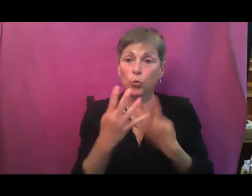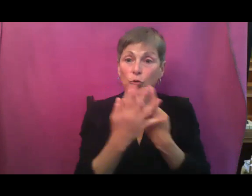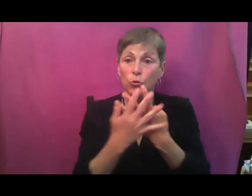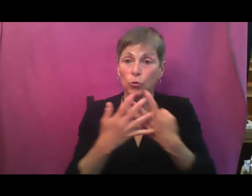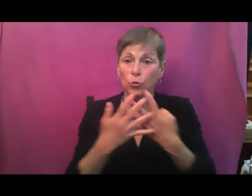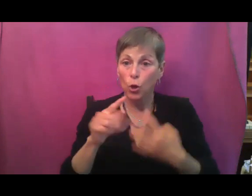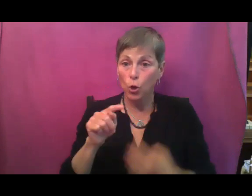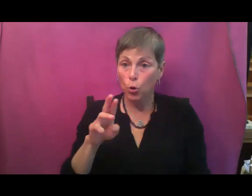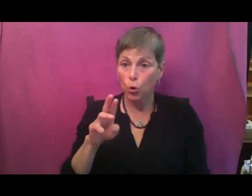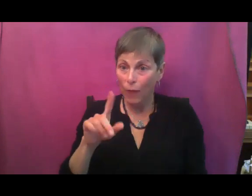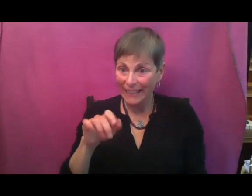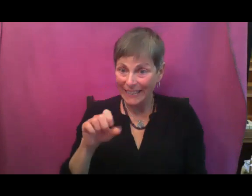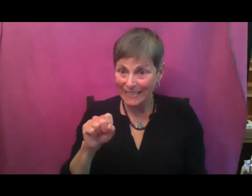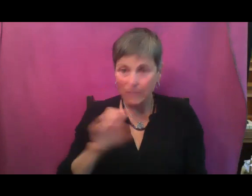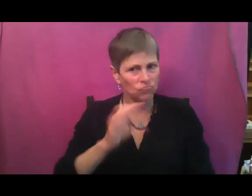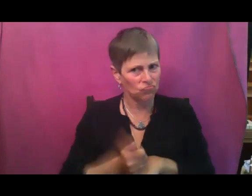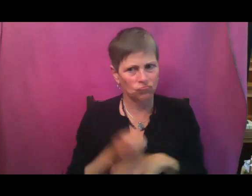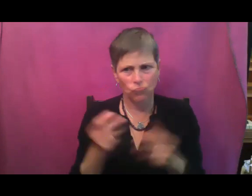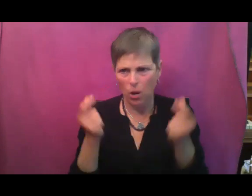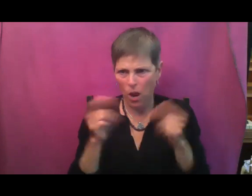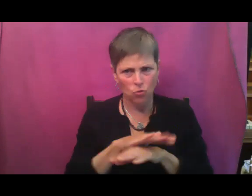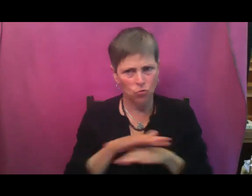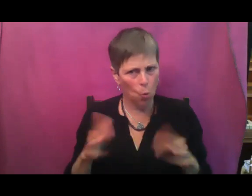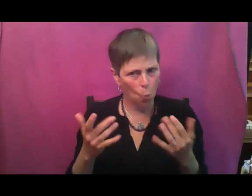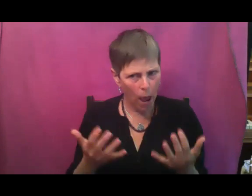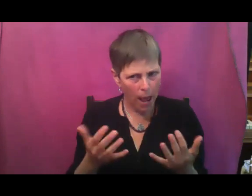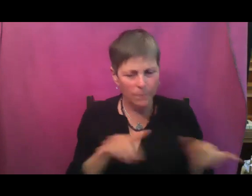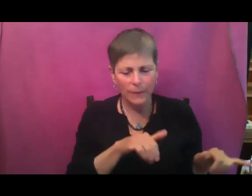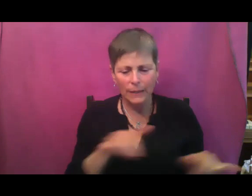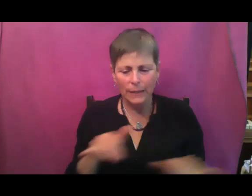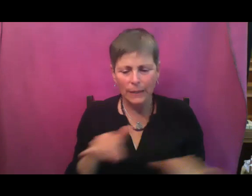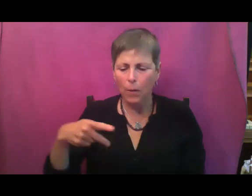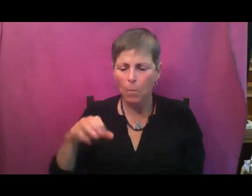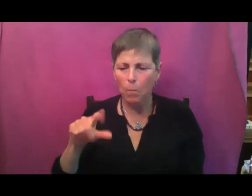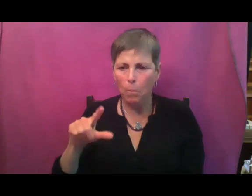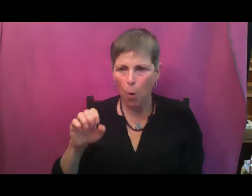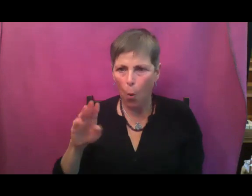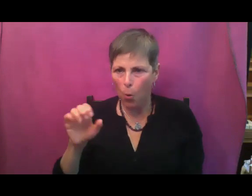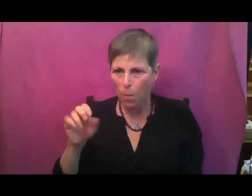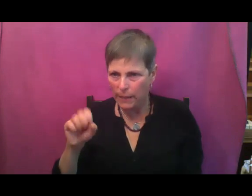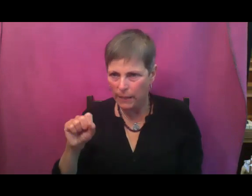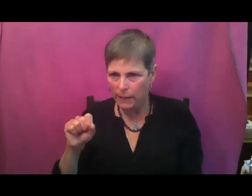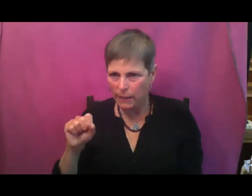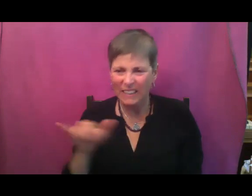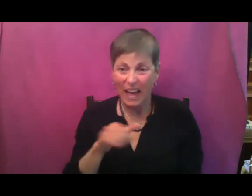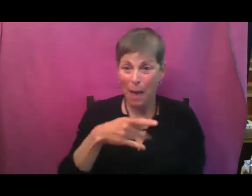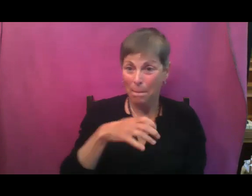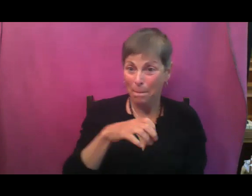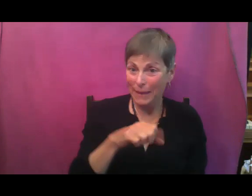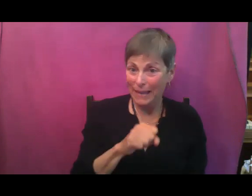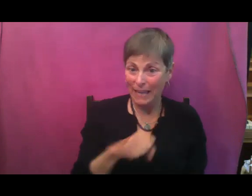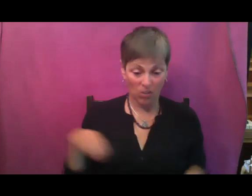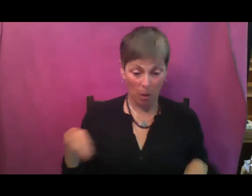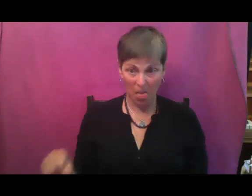to pole beans, similar to peas, if you can just plant them with that trellising already established,